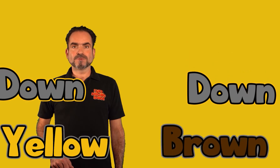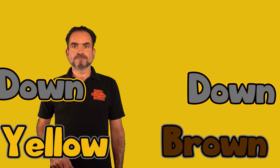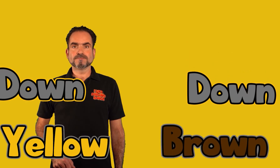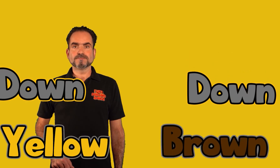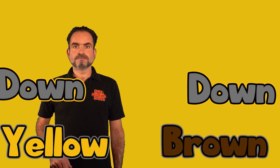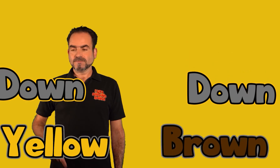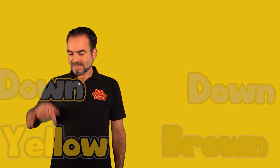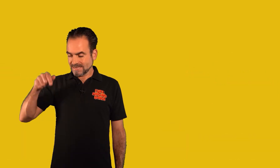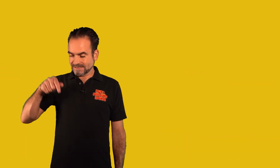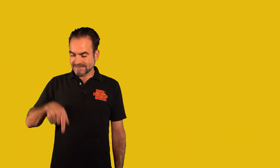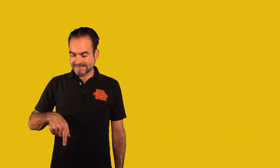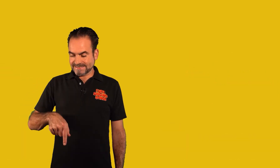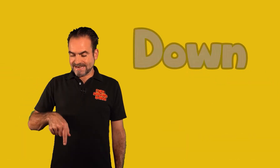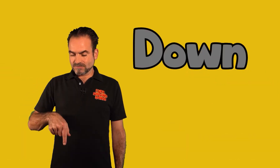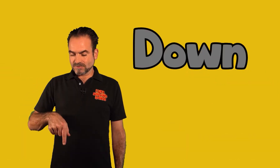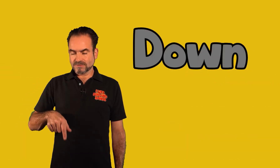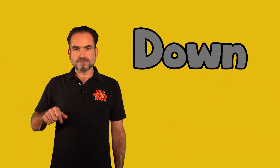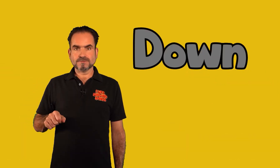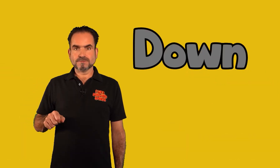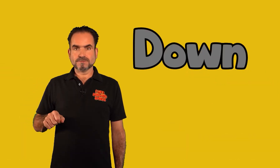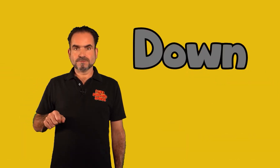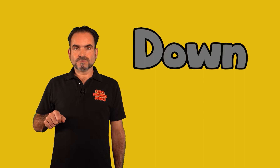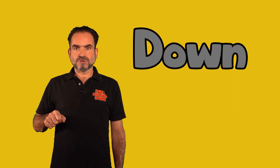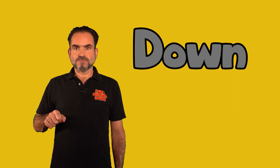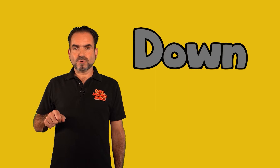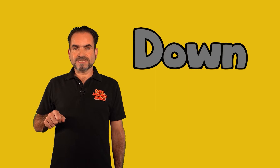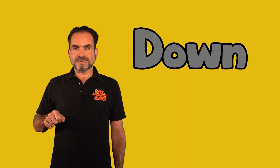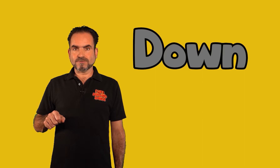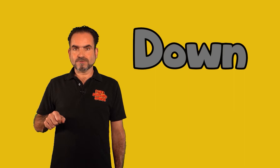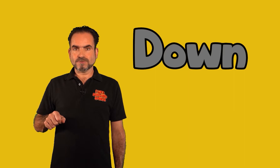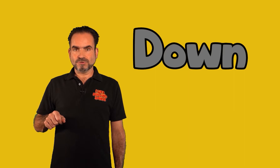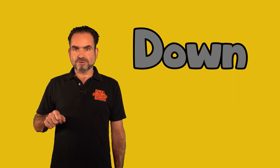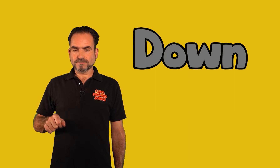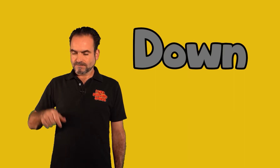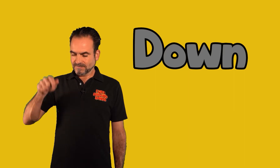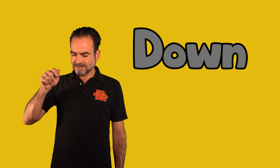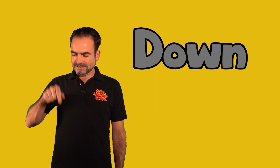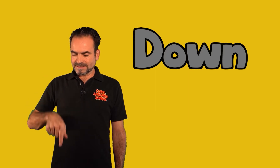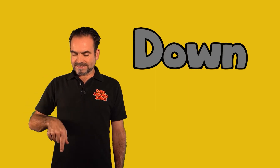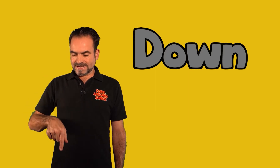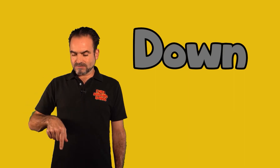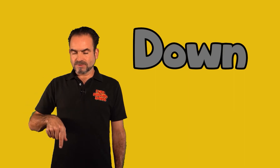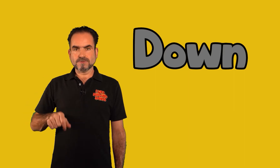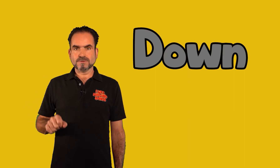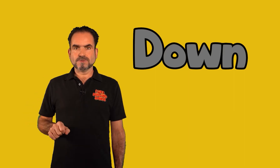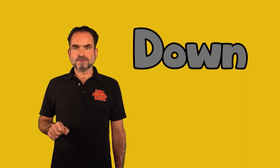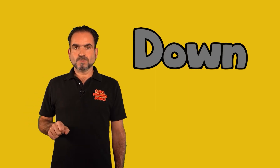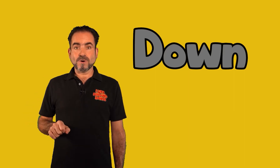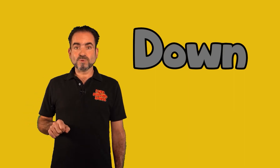down so you point down you do it down one more